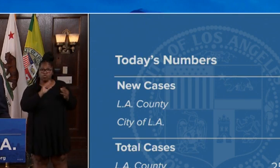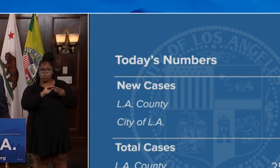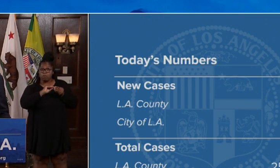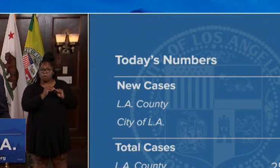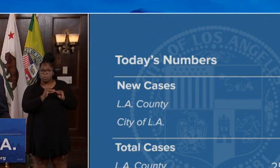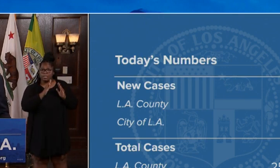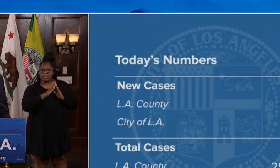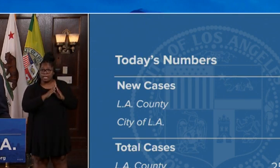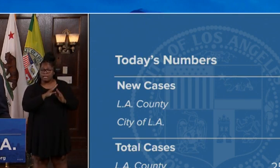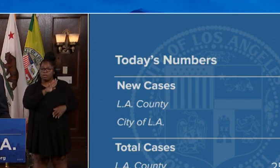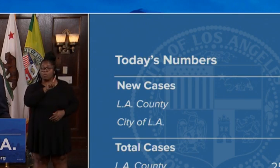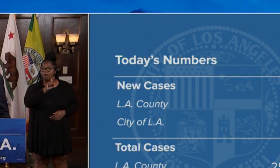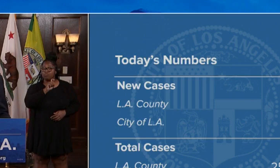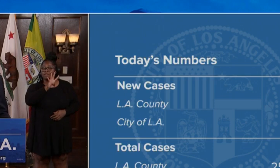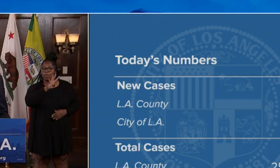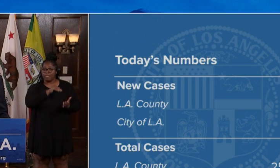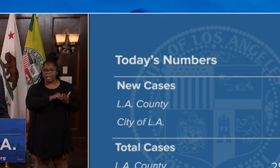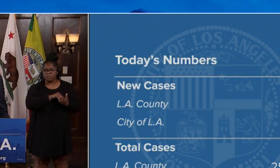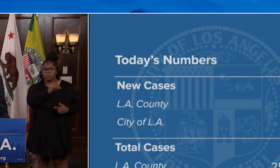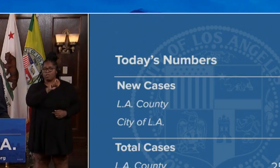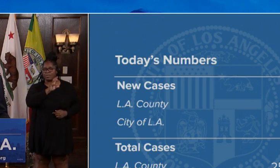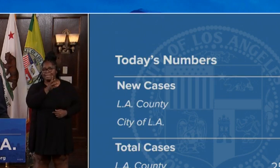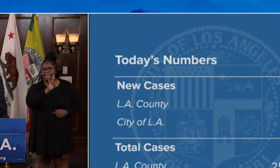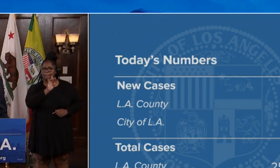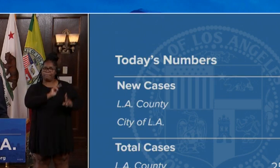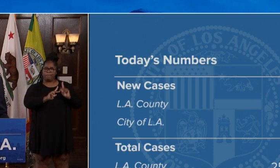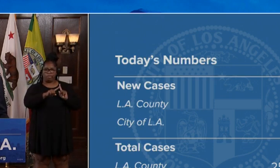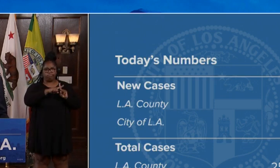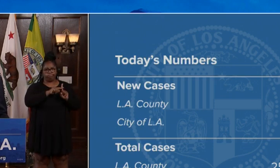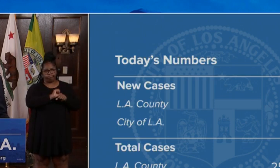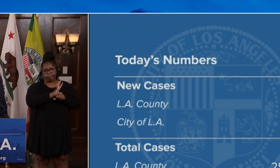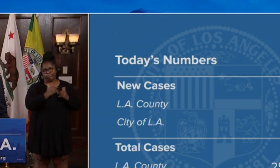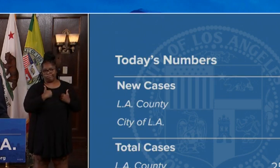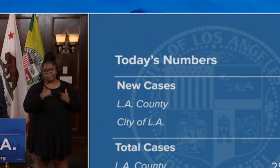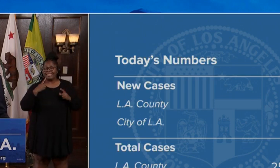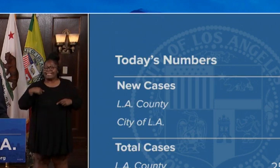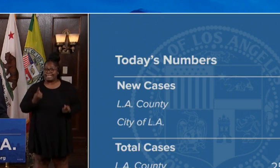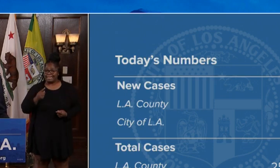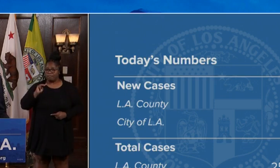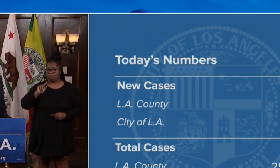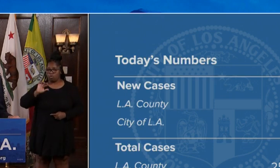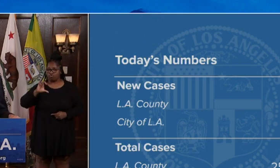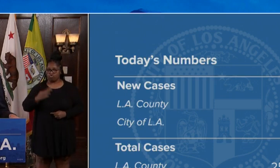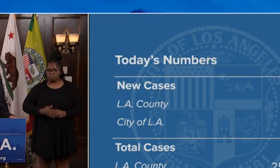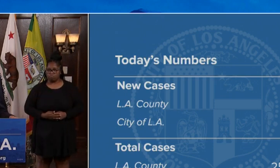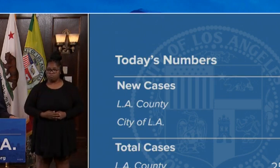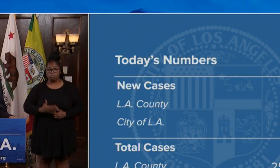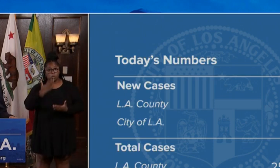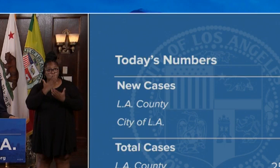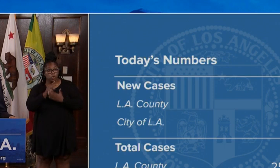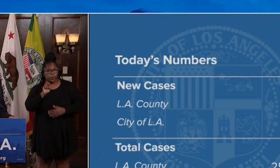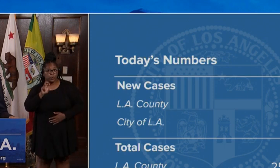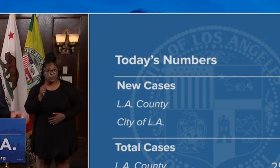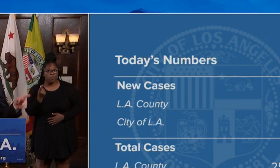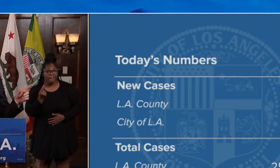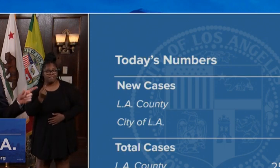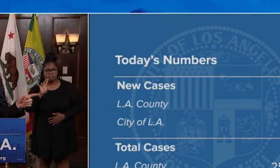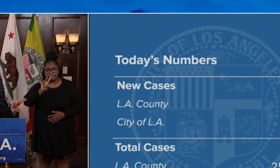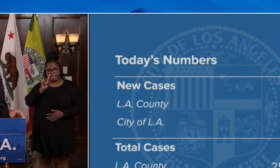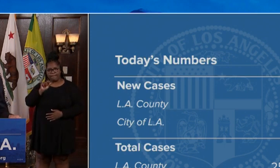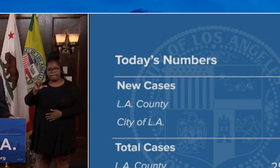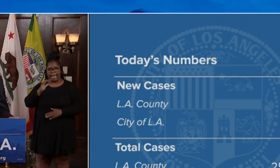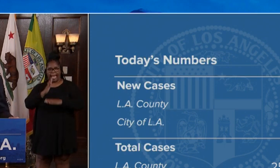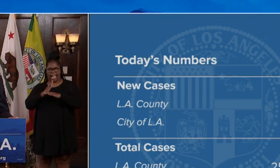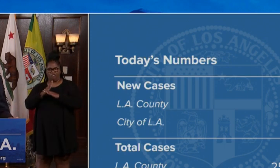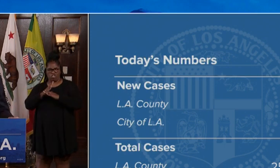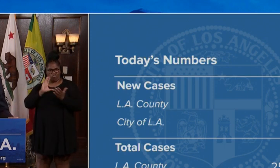104,168 cases since March. The good news is our seven day average since a